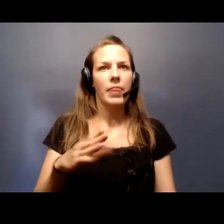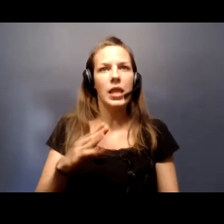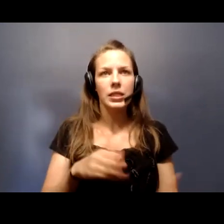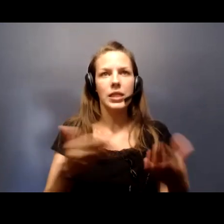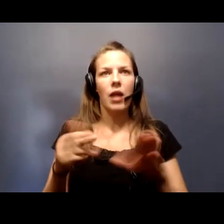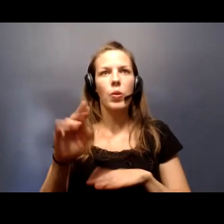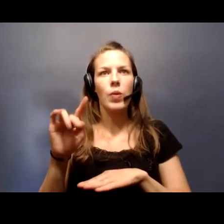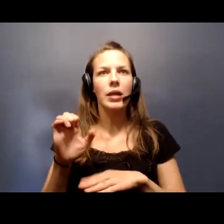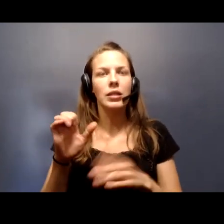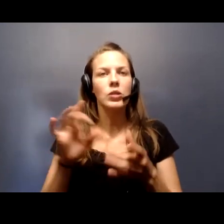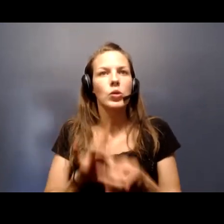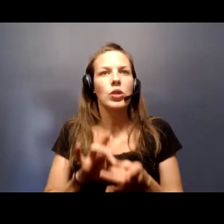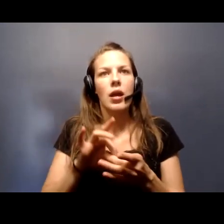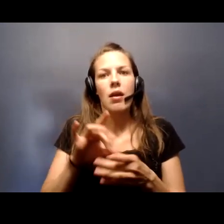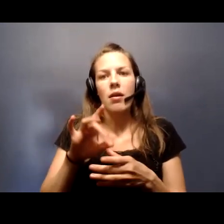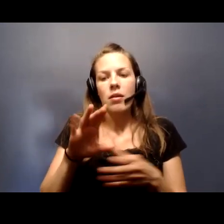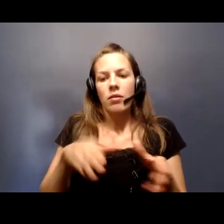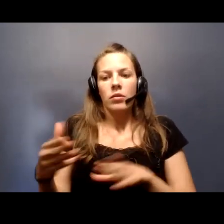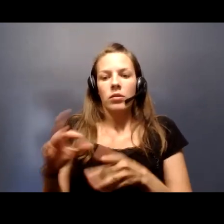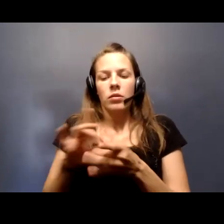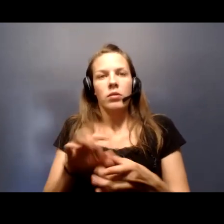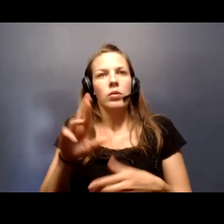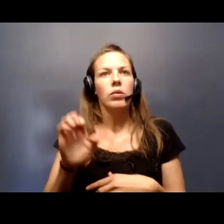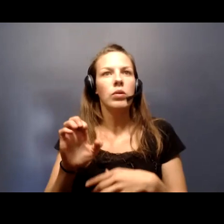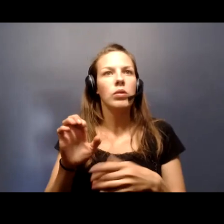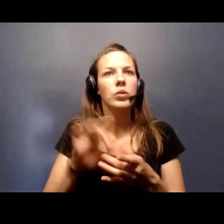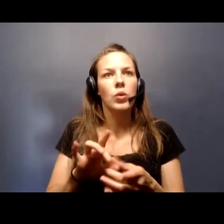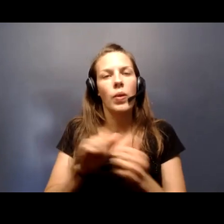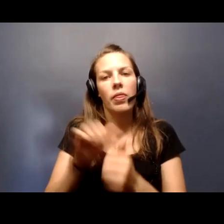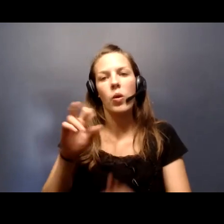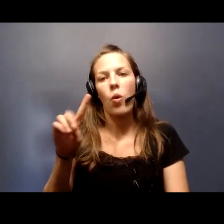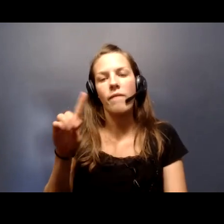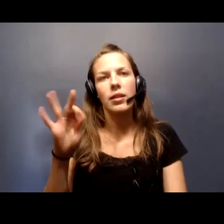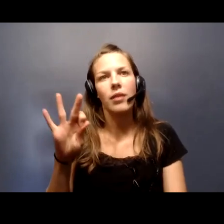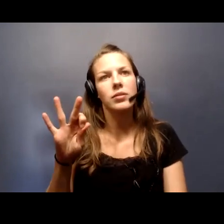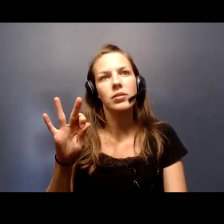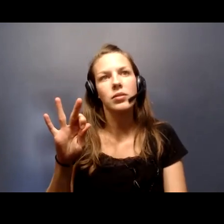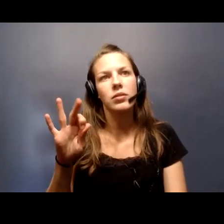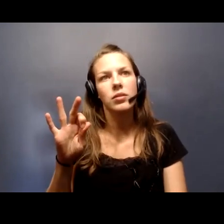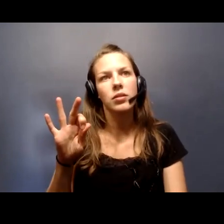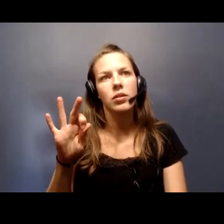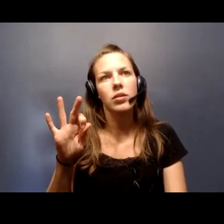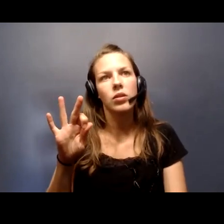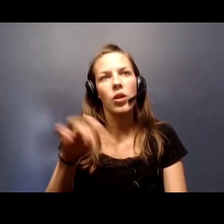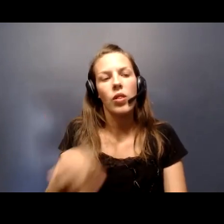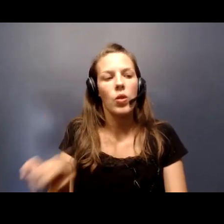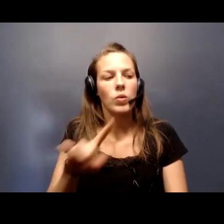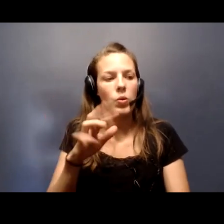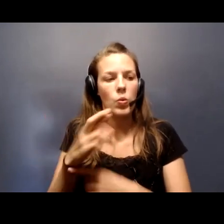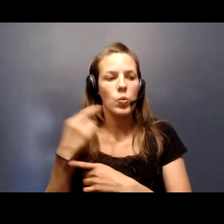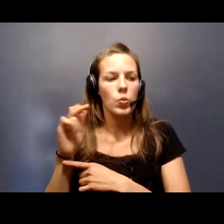and mortality associated with COVID-19 and those at risk.